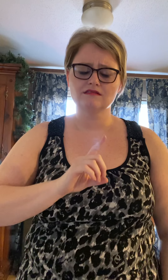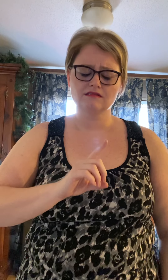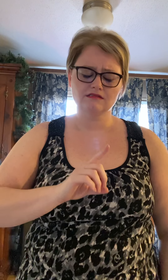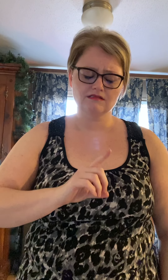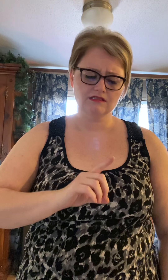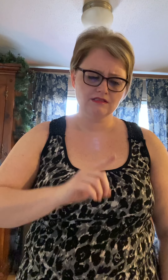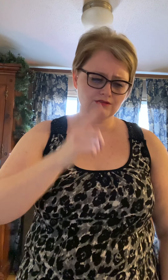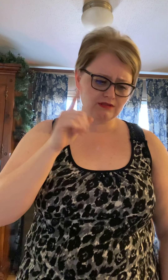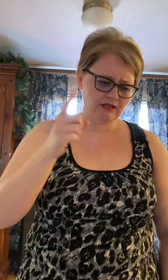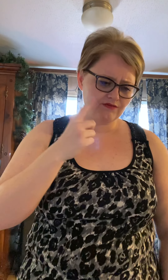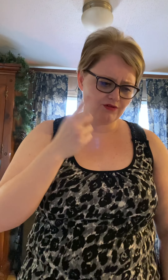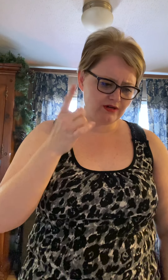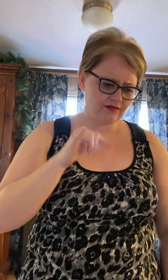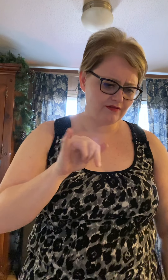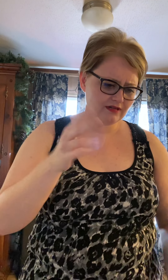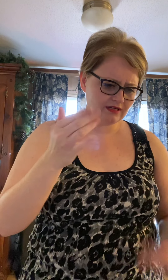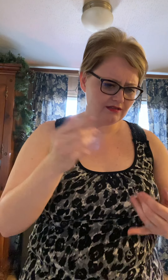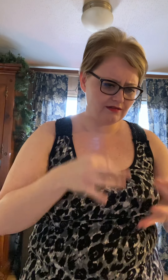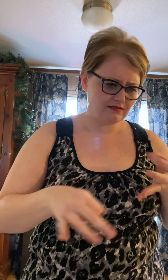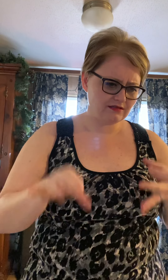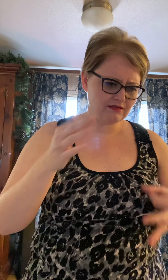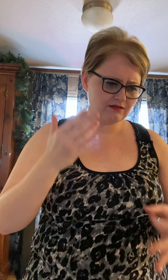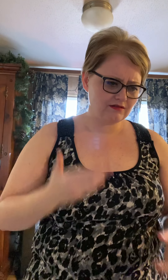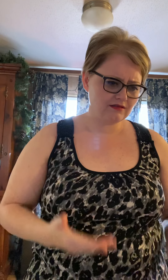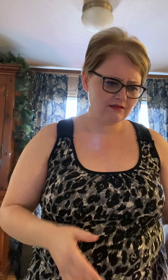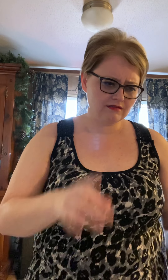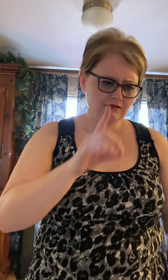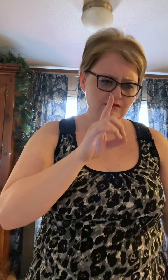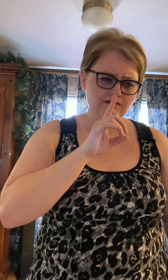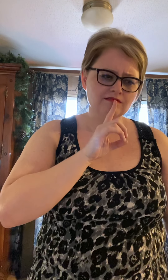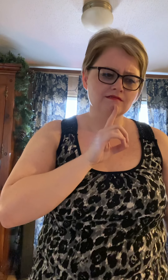Yeah, you said forever Now I drive alone past your street